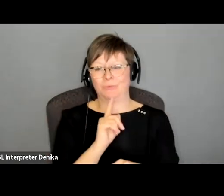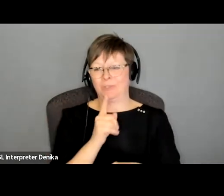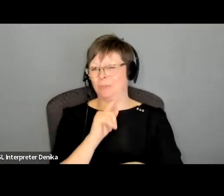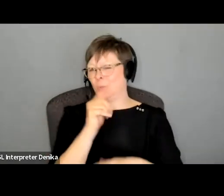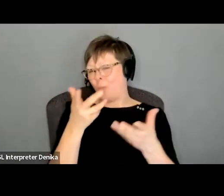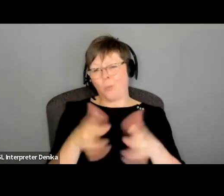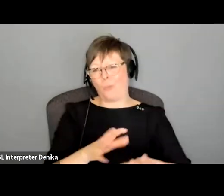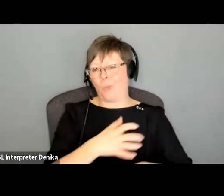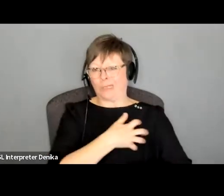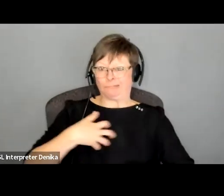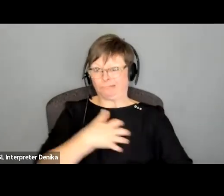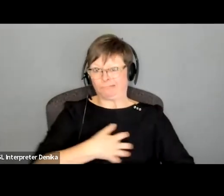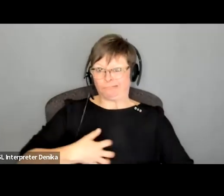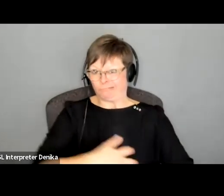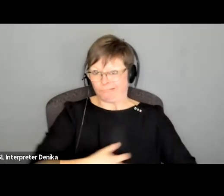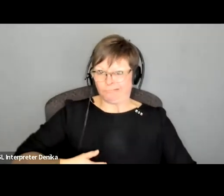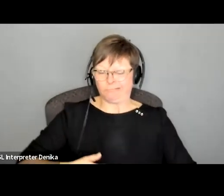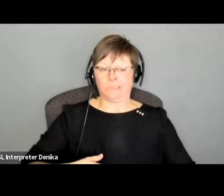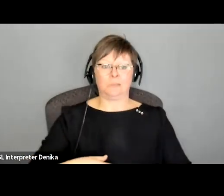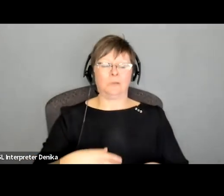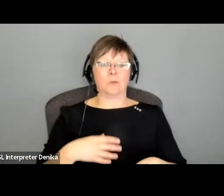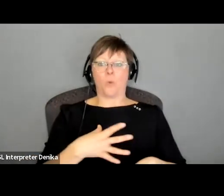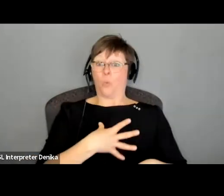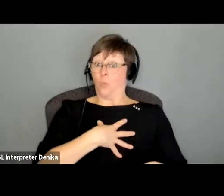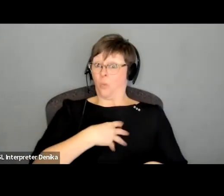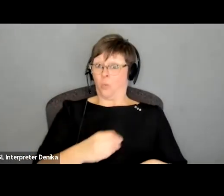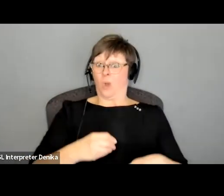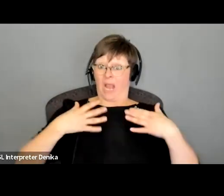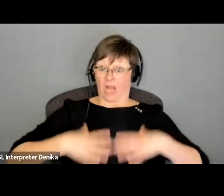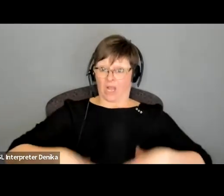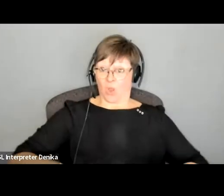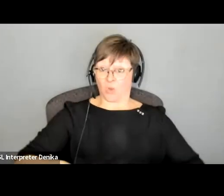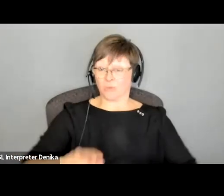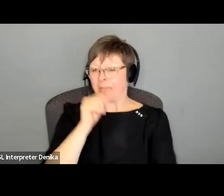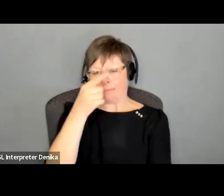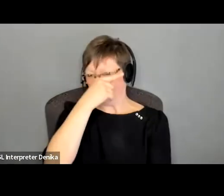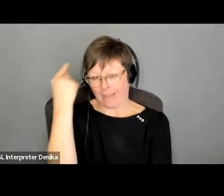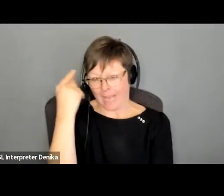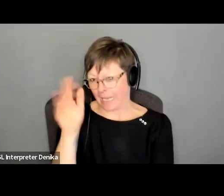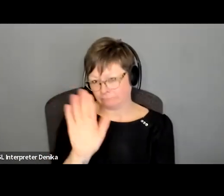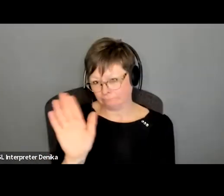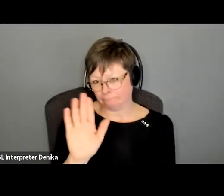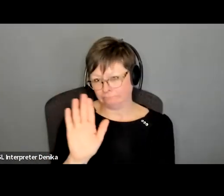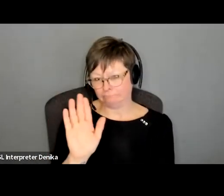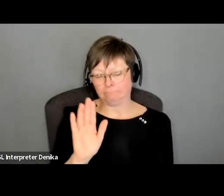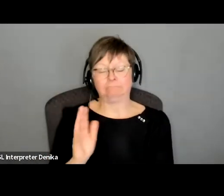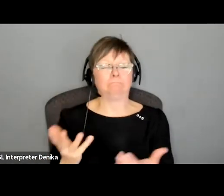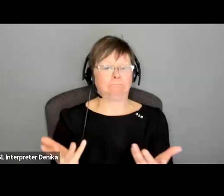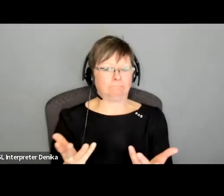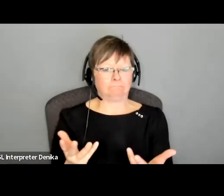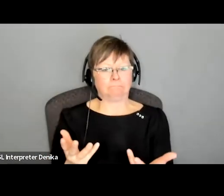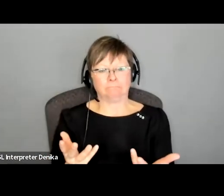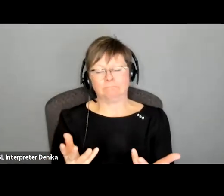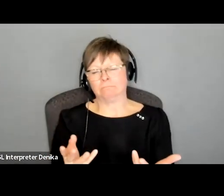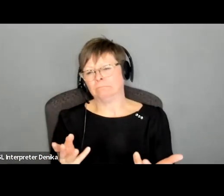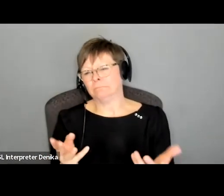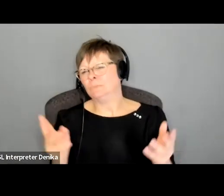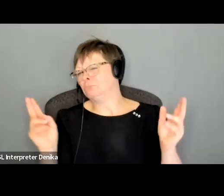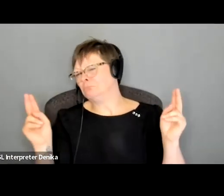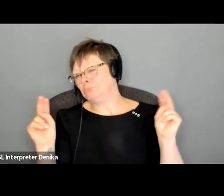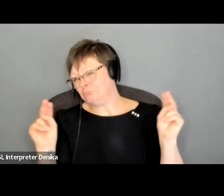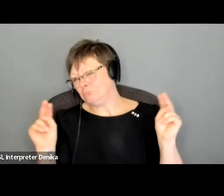start you don't want to wear white preferably not black if you can help it it's okay i think it's a little be careful